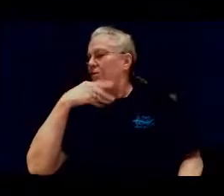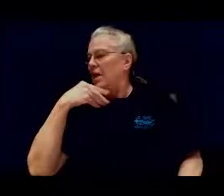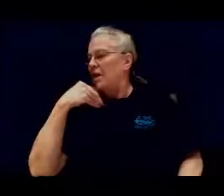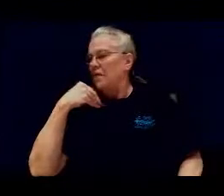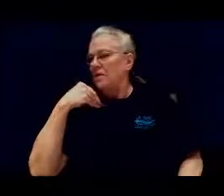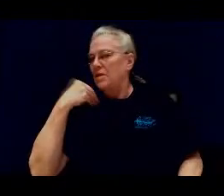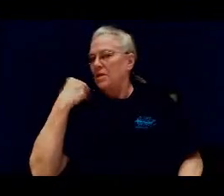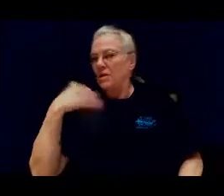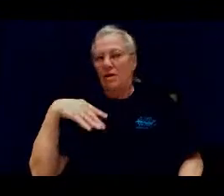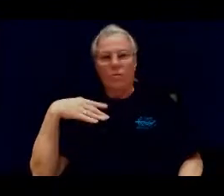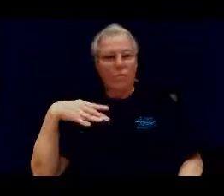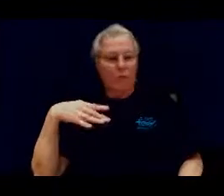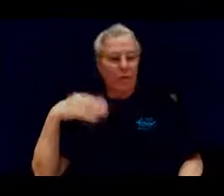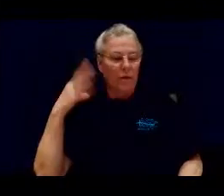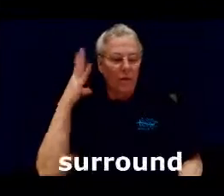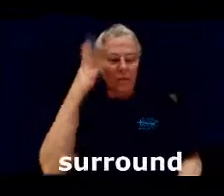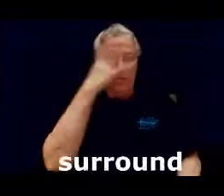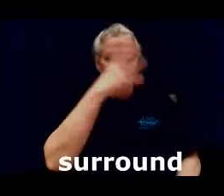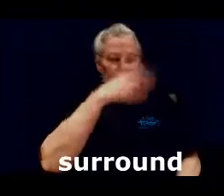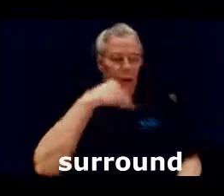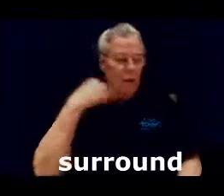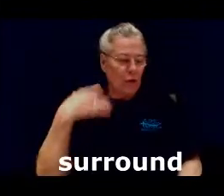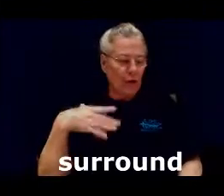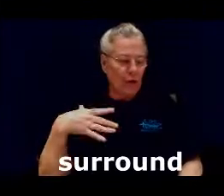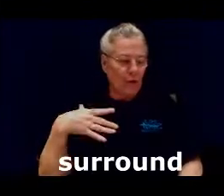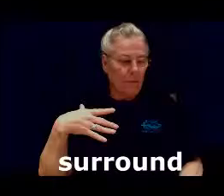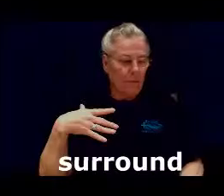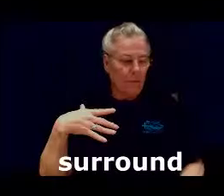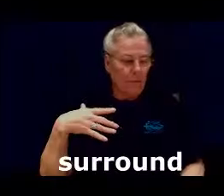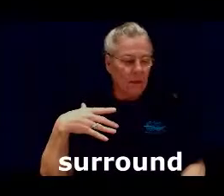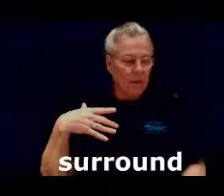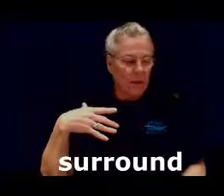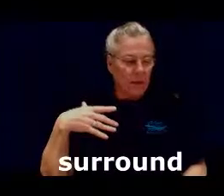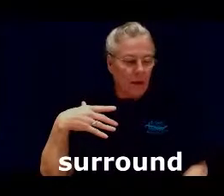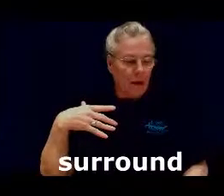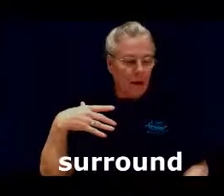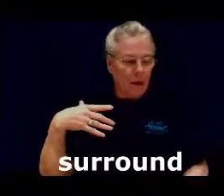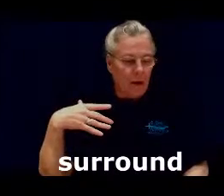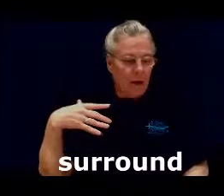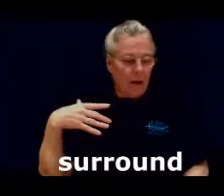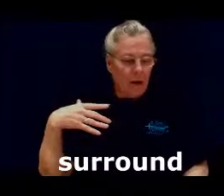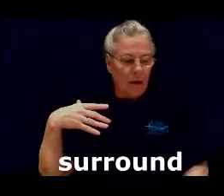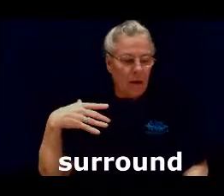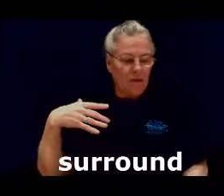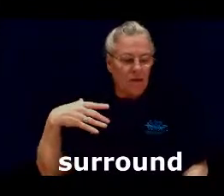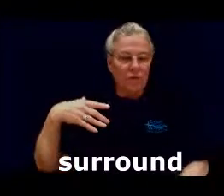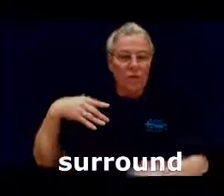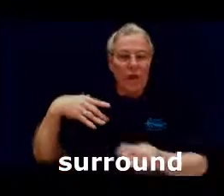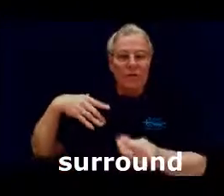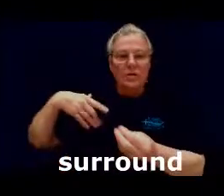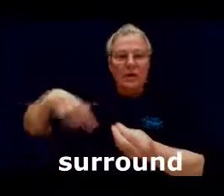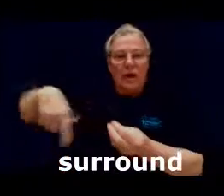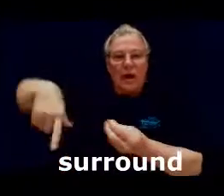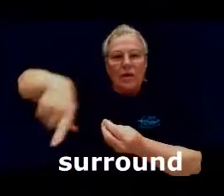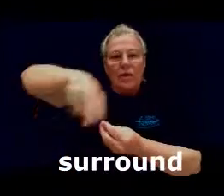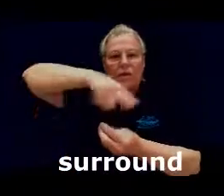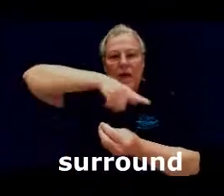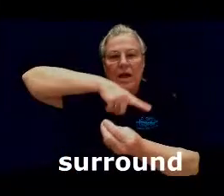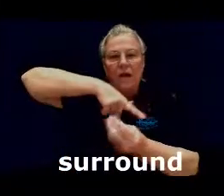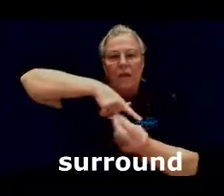face beauty surrounds and just take it